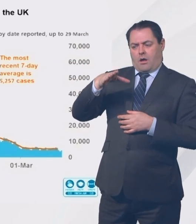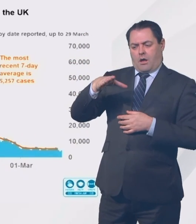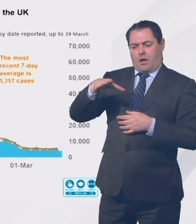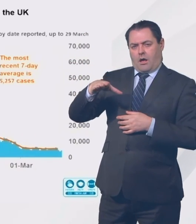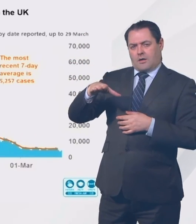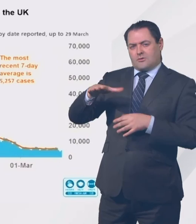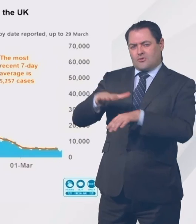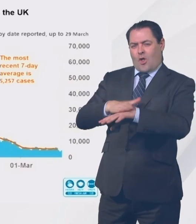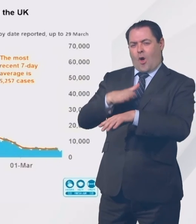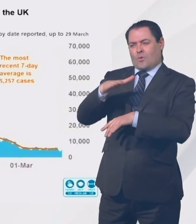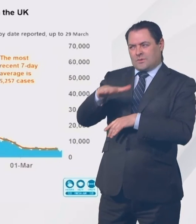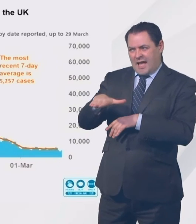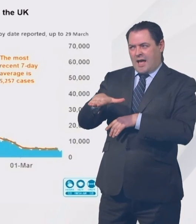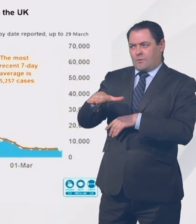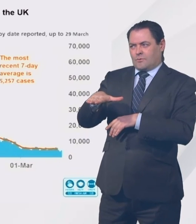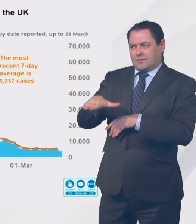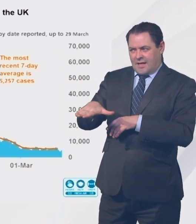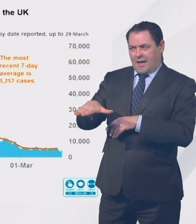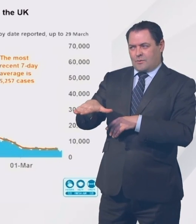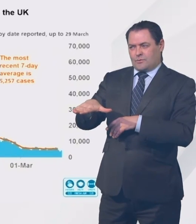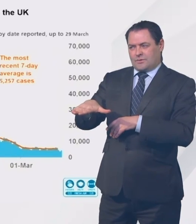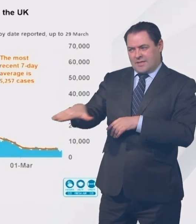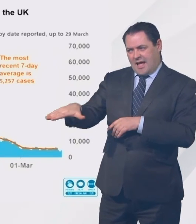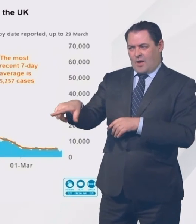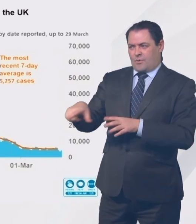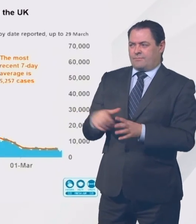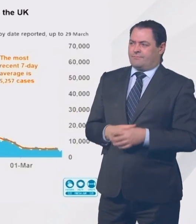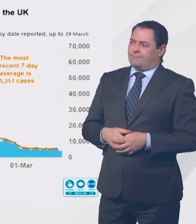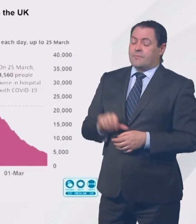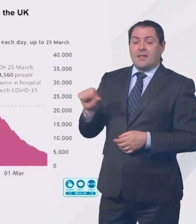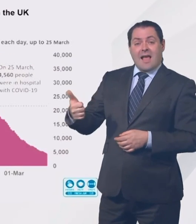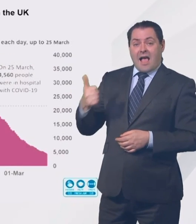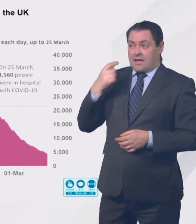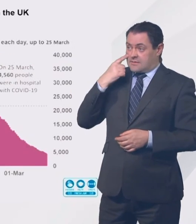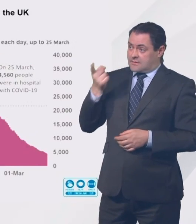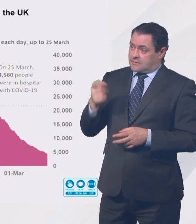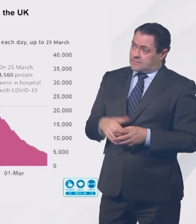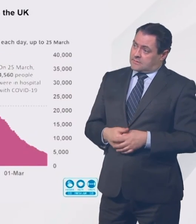why that is in a minute. Next slide, please.